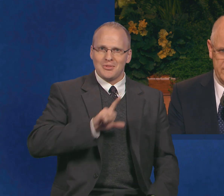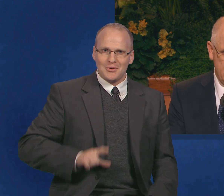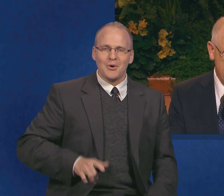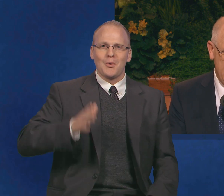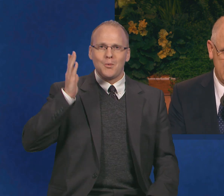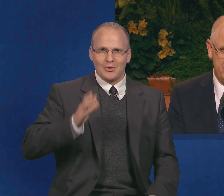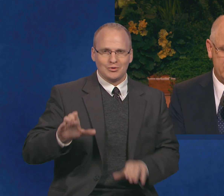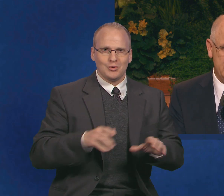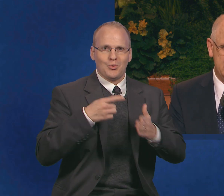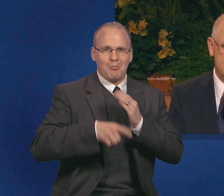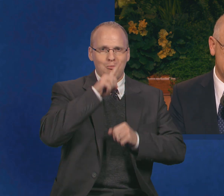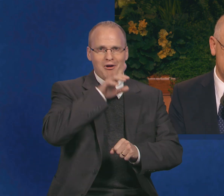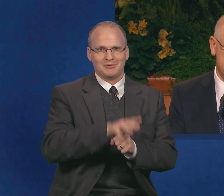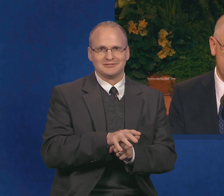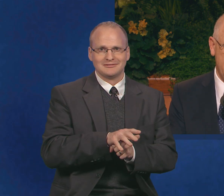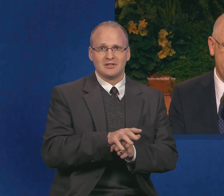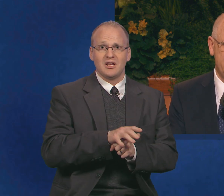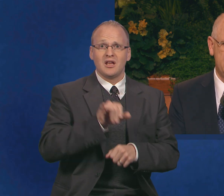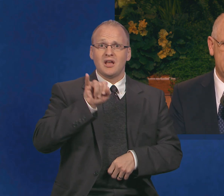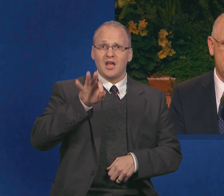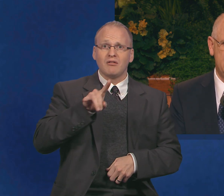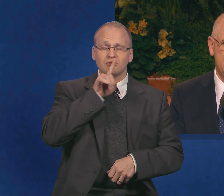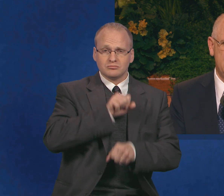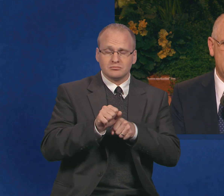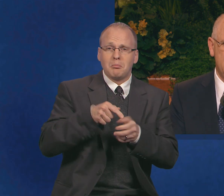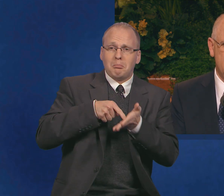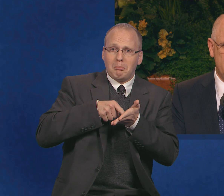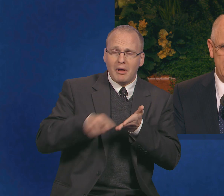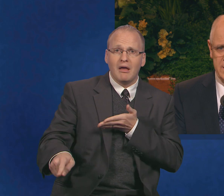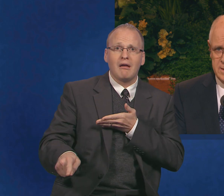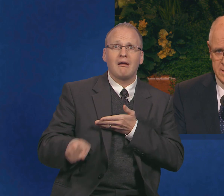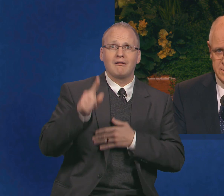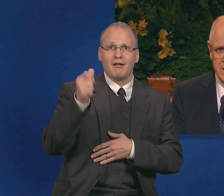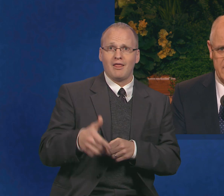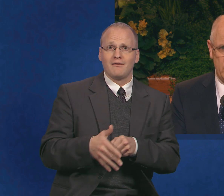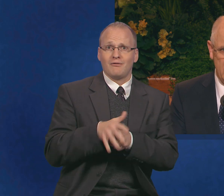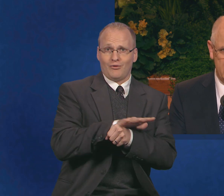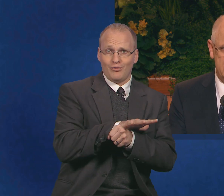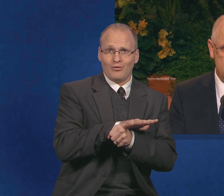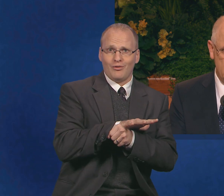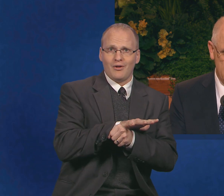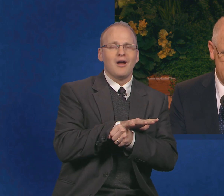not lack for the necessities of life. But He does not promise wealth.